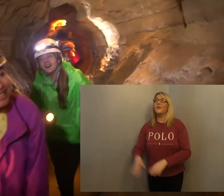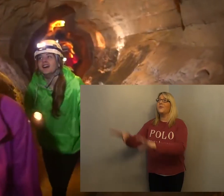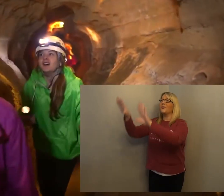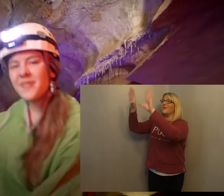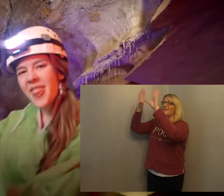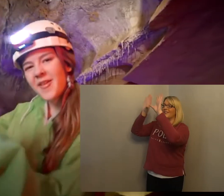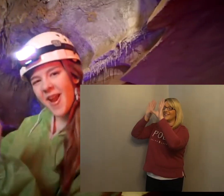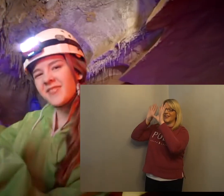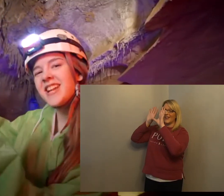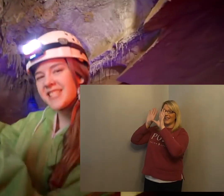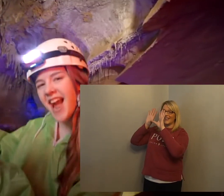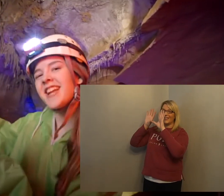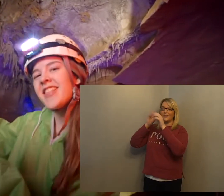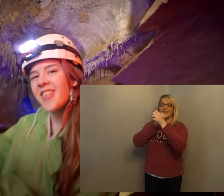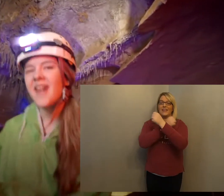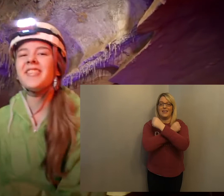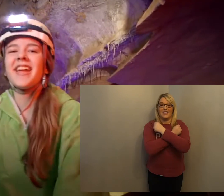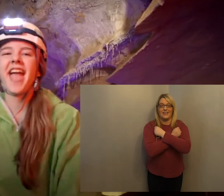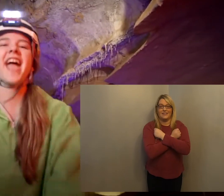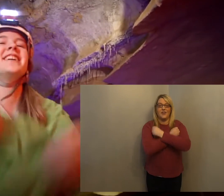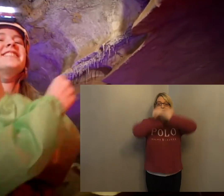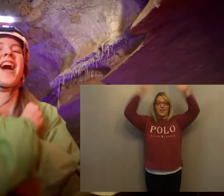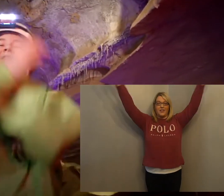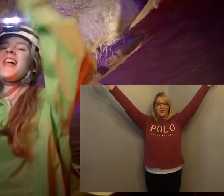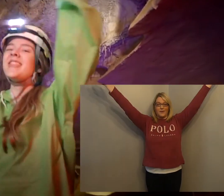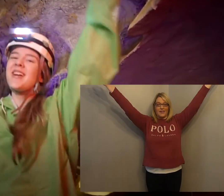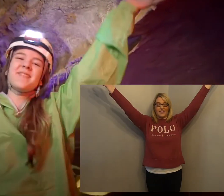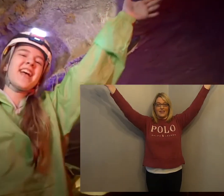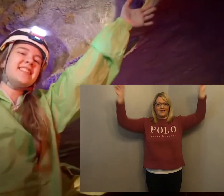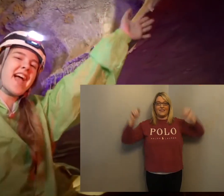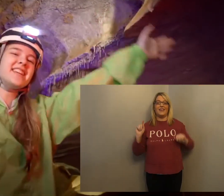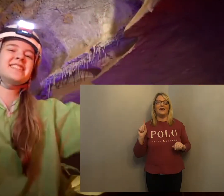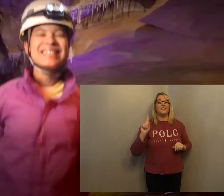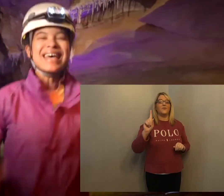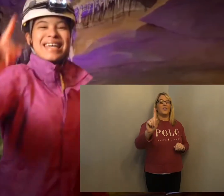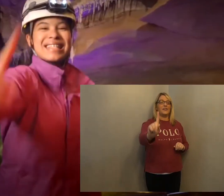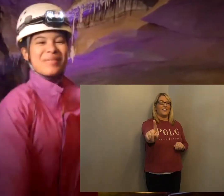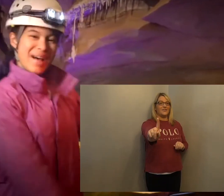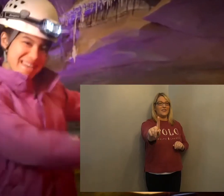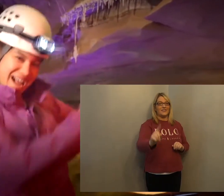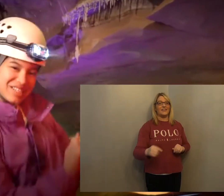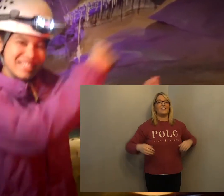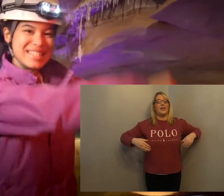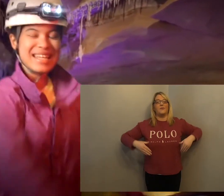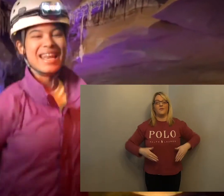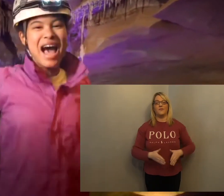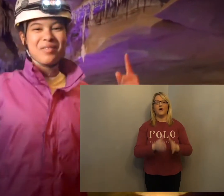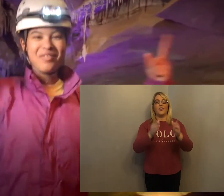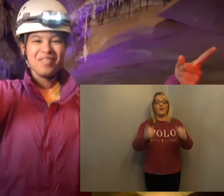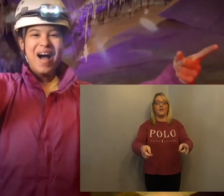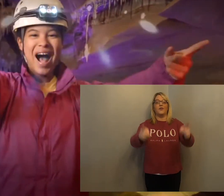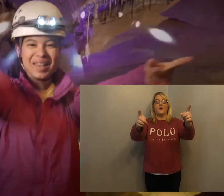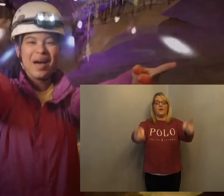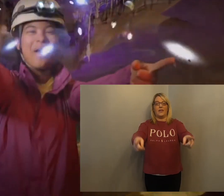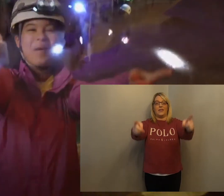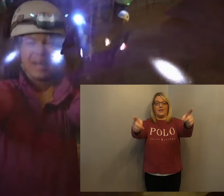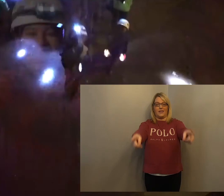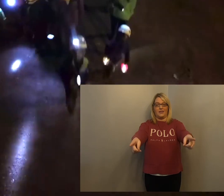When the world feels dark and lonely, his love illuminates. He's the one I trust and I will follow him.